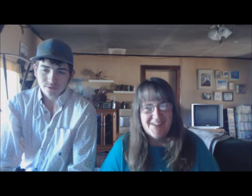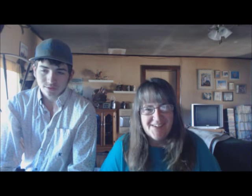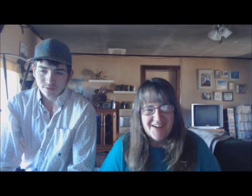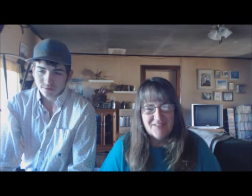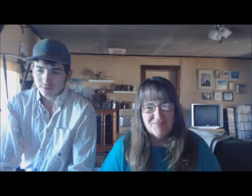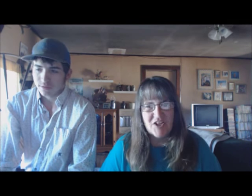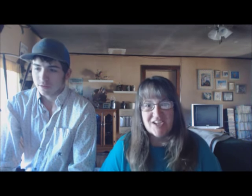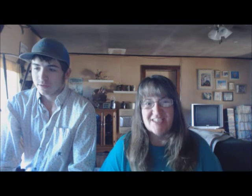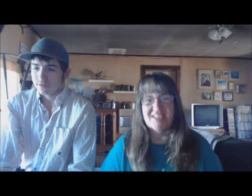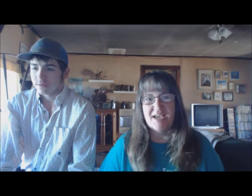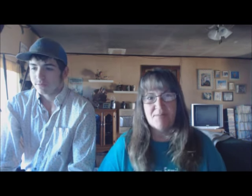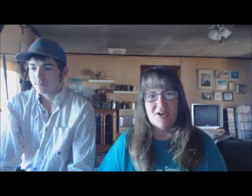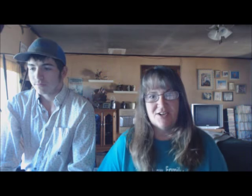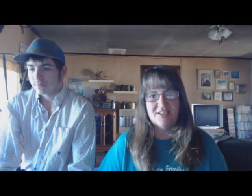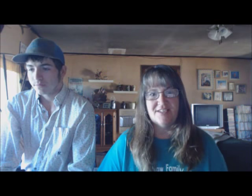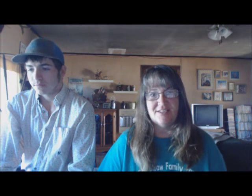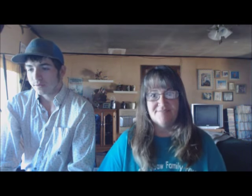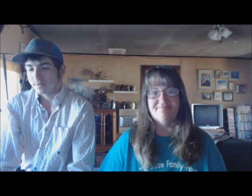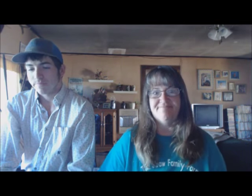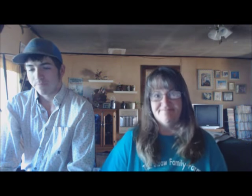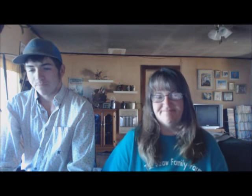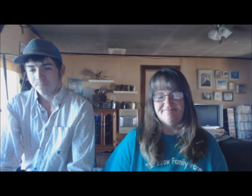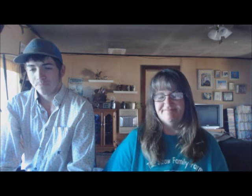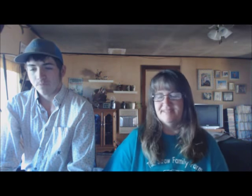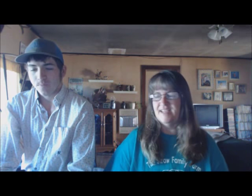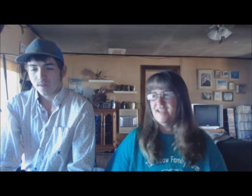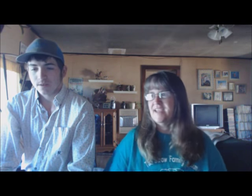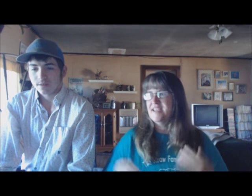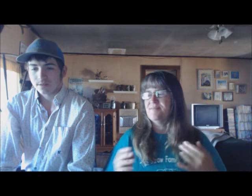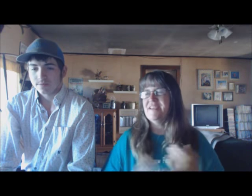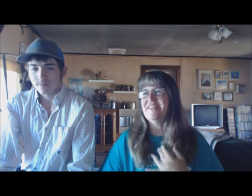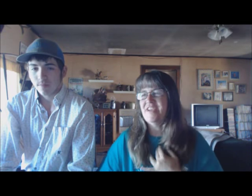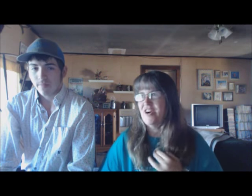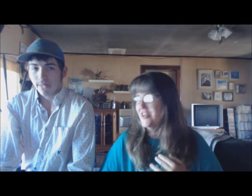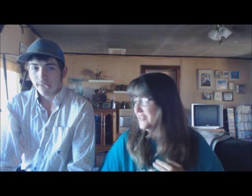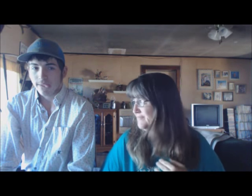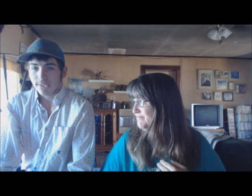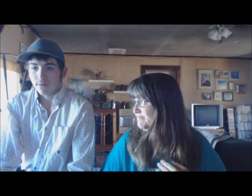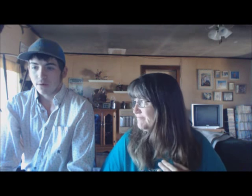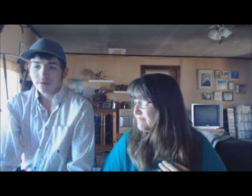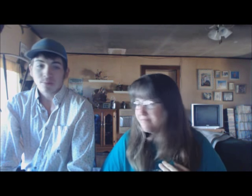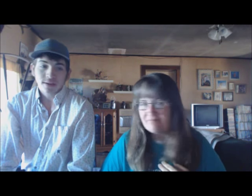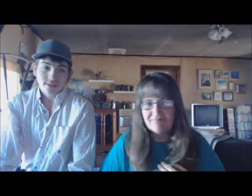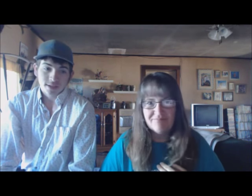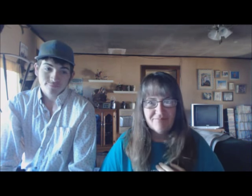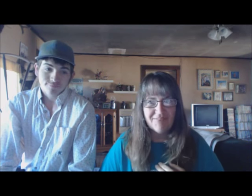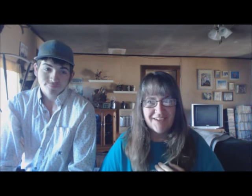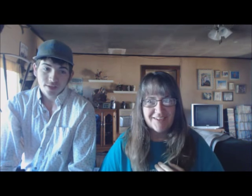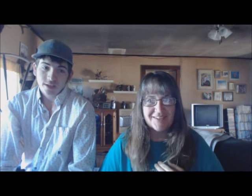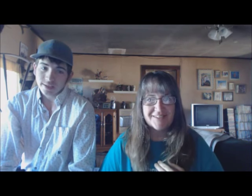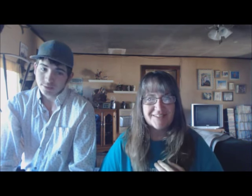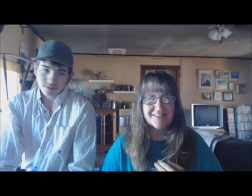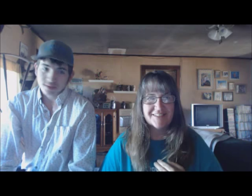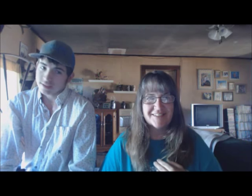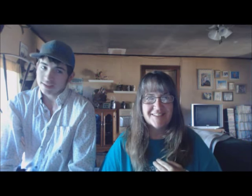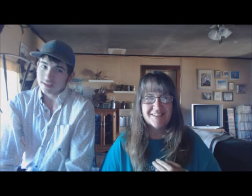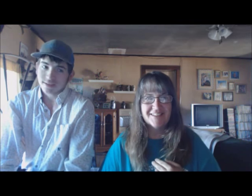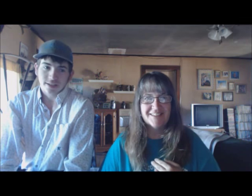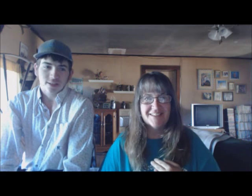fences. They're escape artists. Mm-hmm. It's mainly Holly. On the bright side, the class was a success and